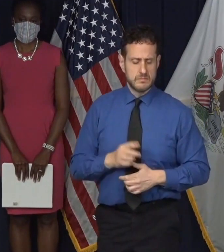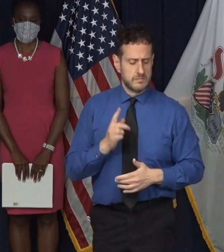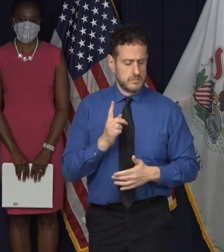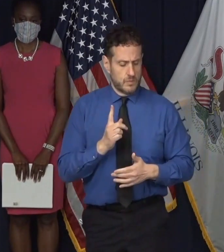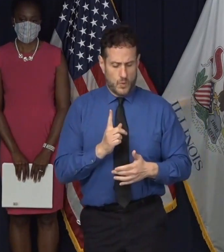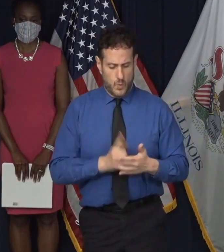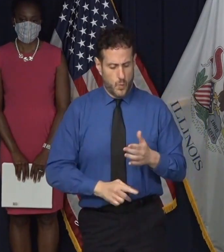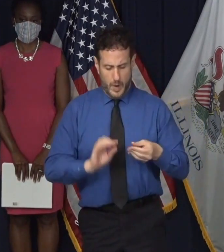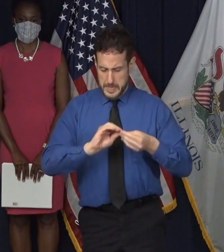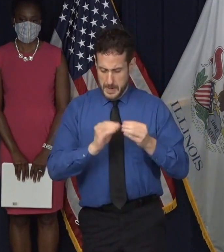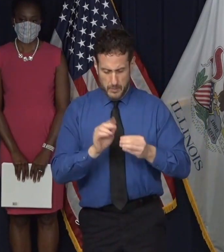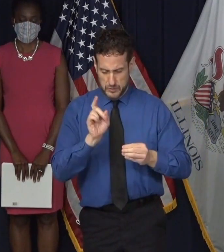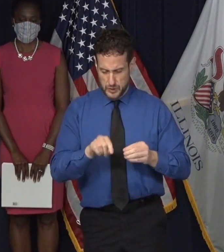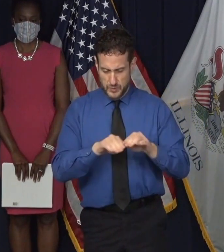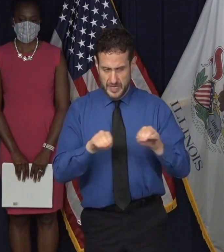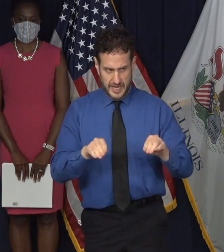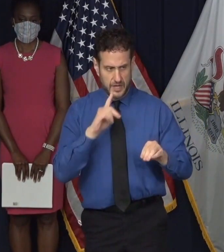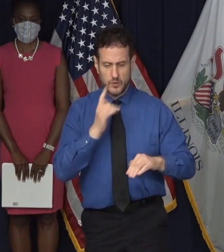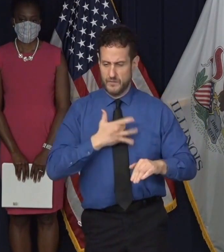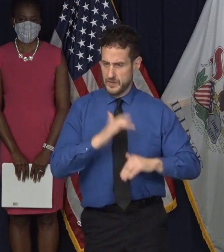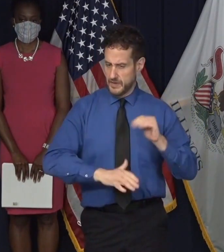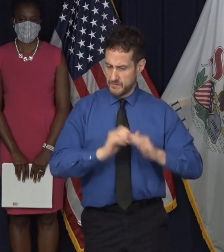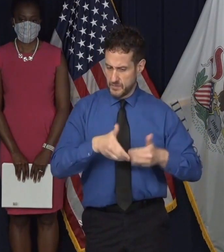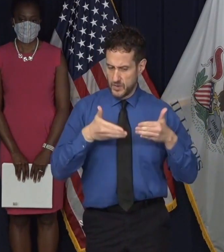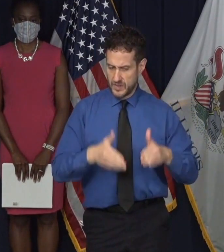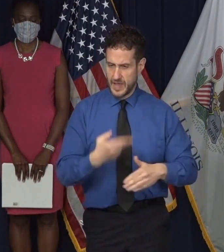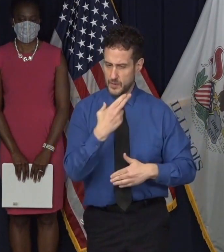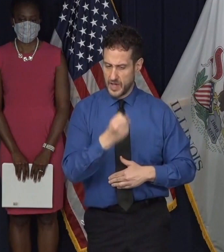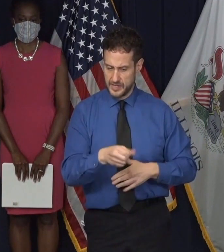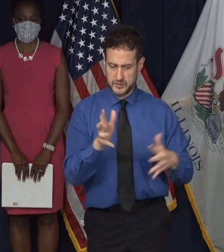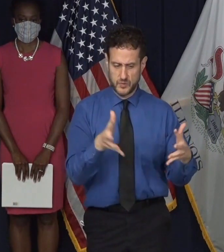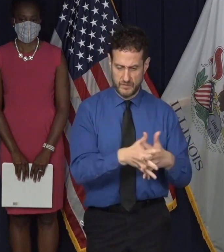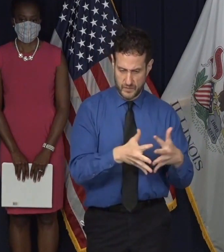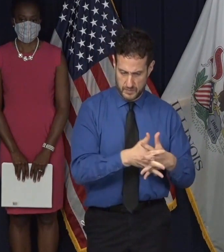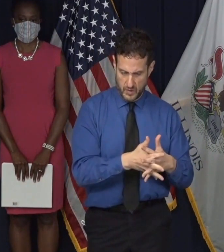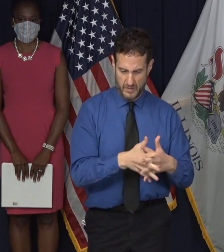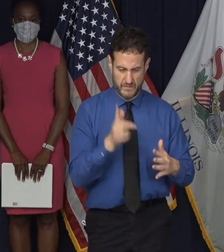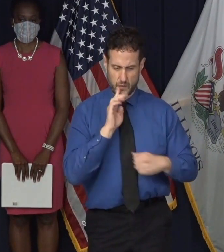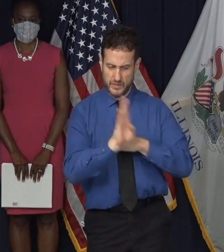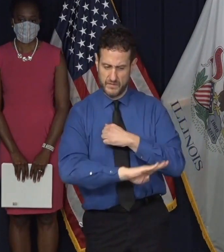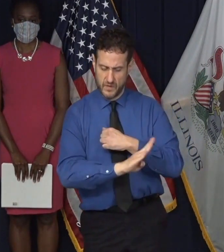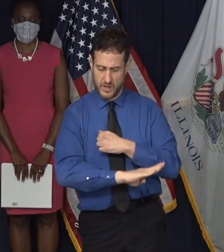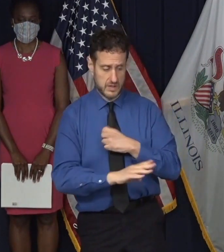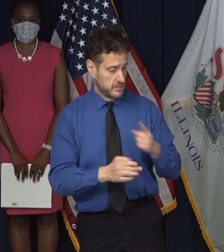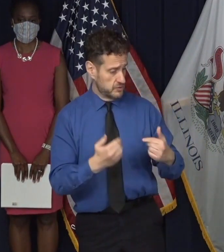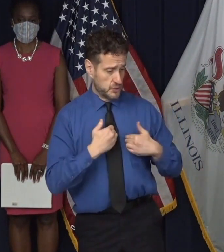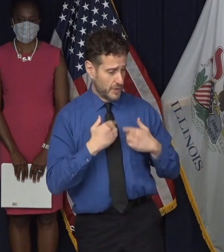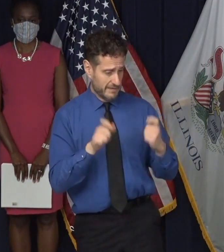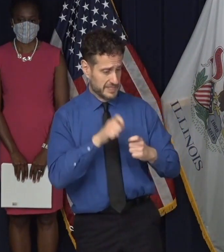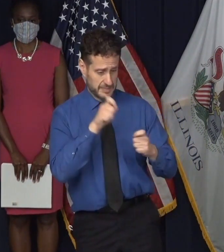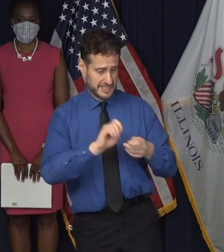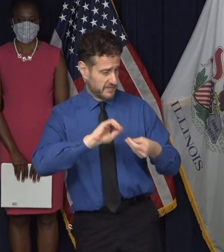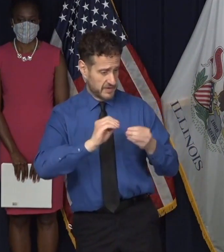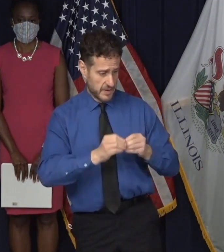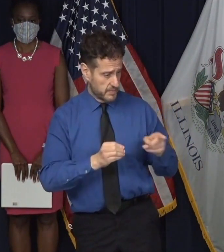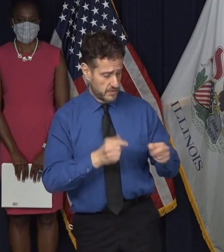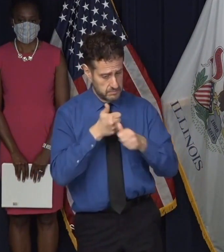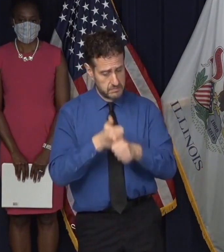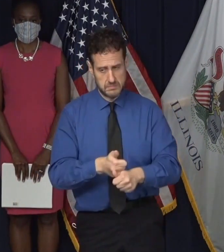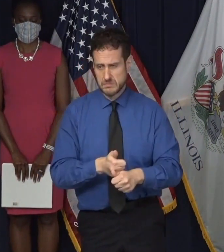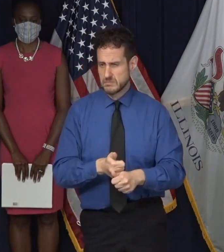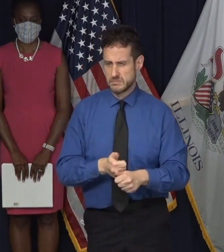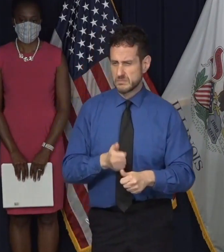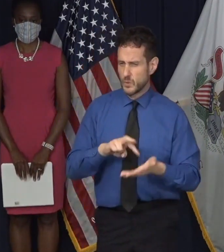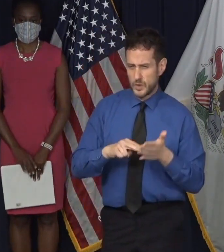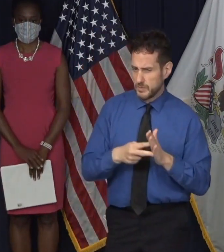be met where you would be comfortable allowing high school football this fall? Specifically, do you have a threshold? You mean a threshold